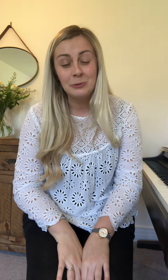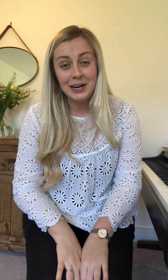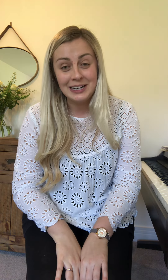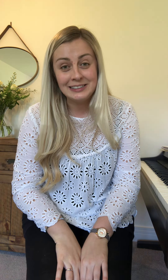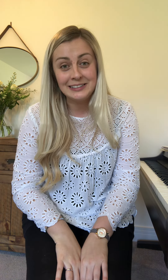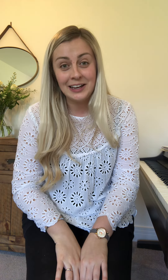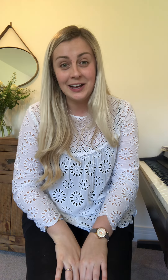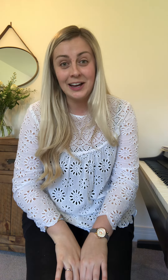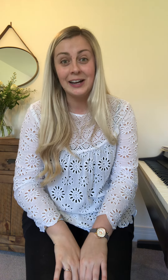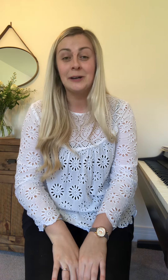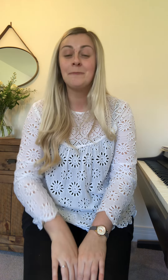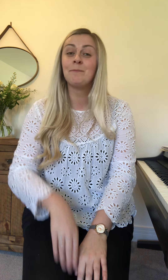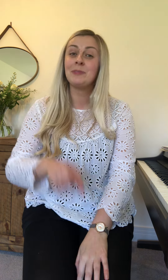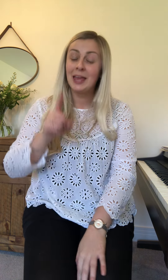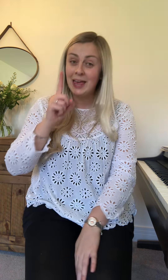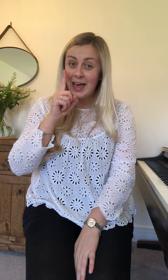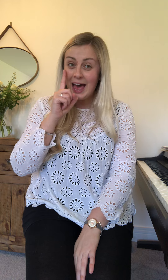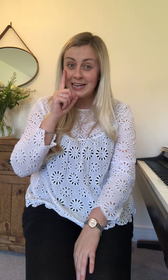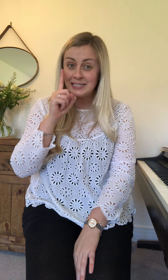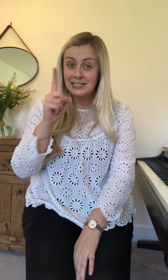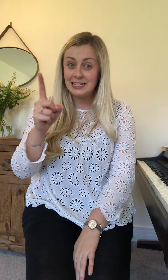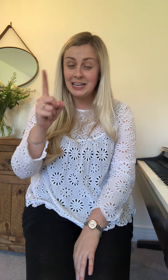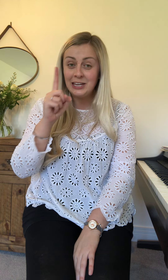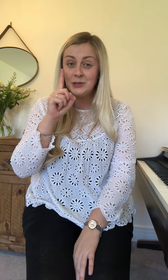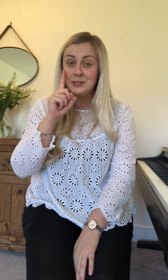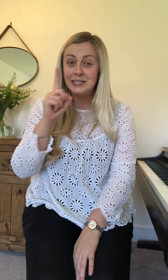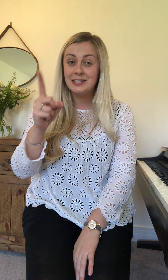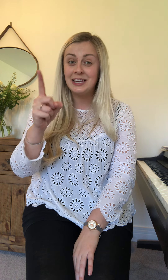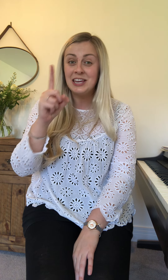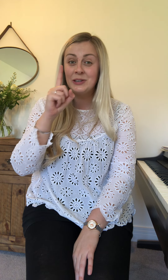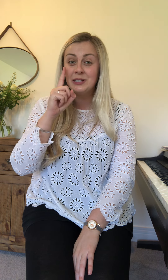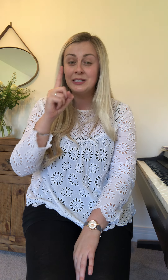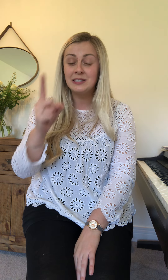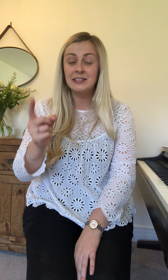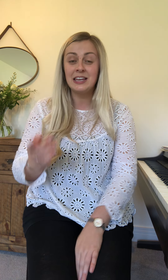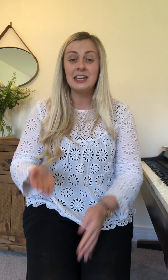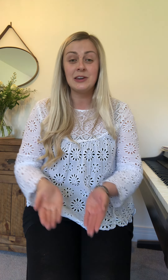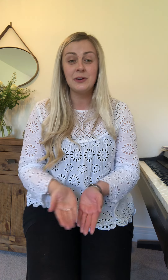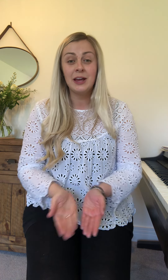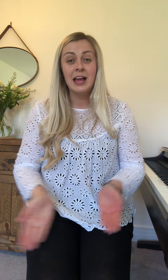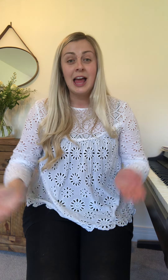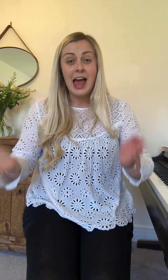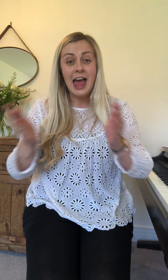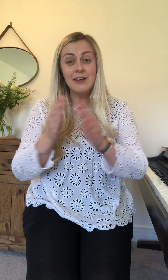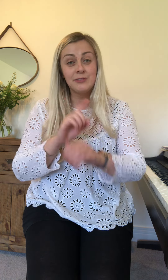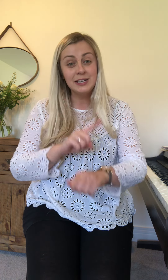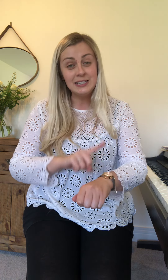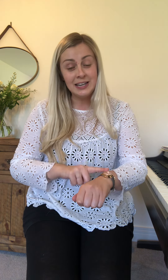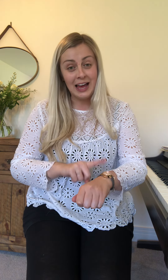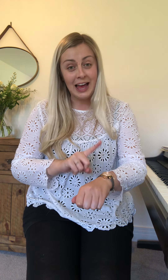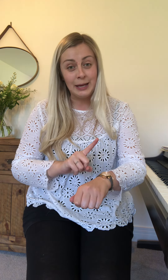words are I see you, see you, see you every time